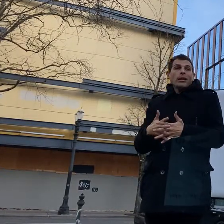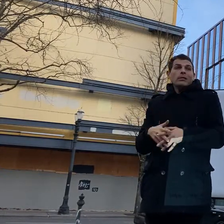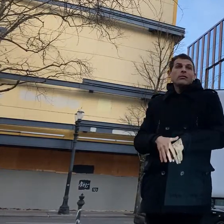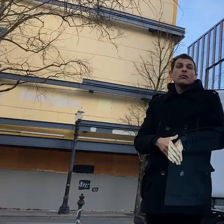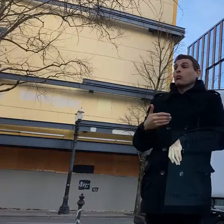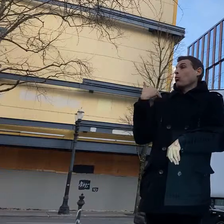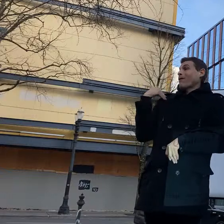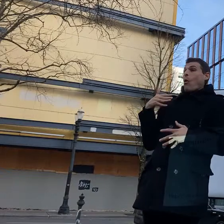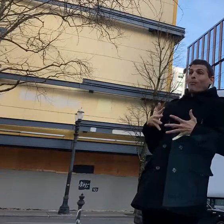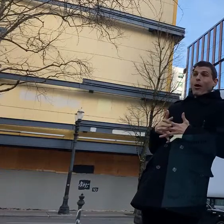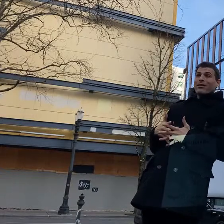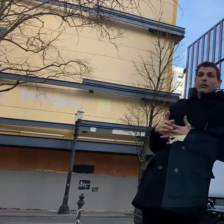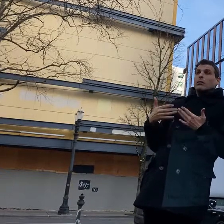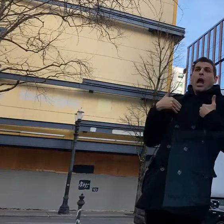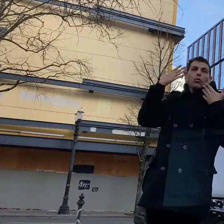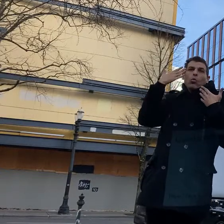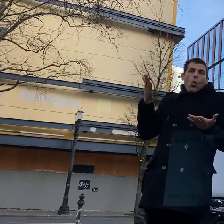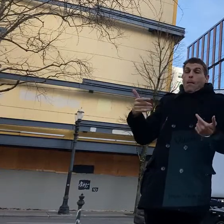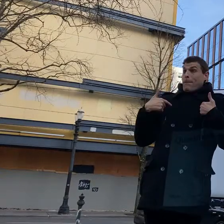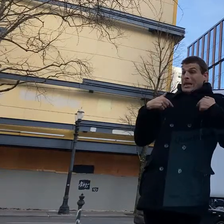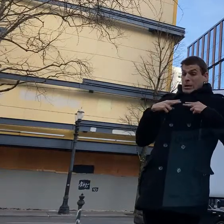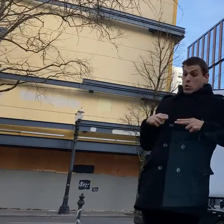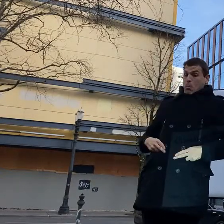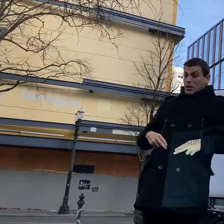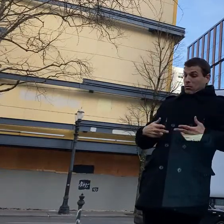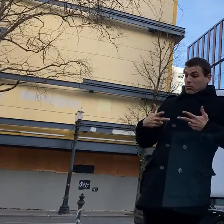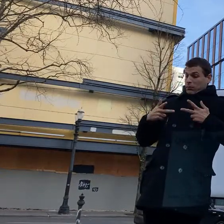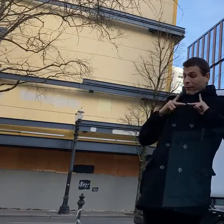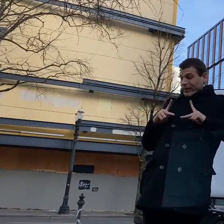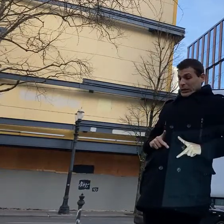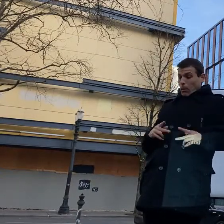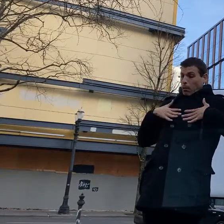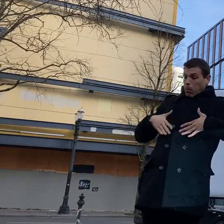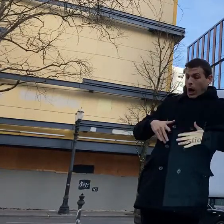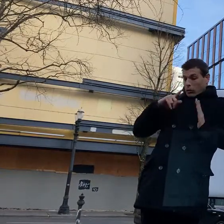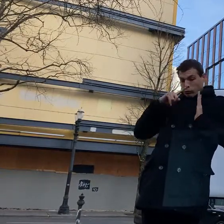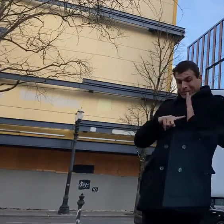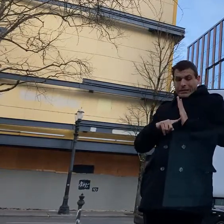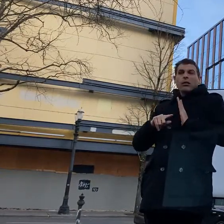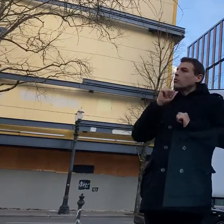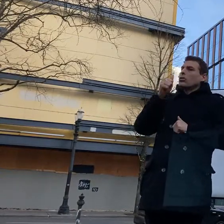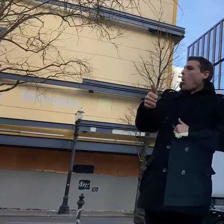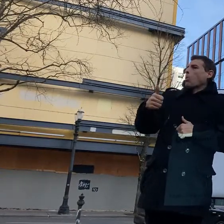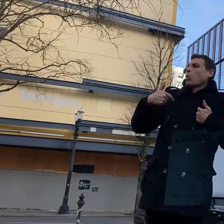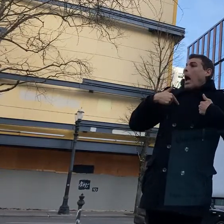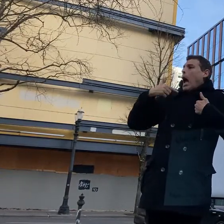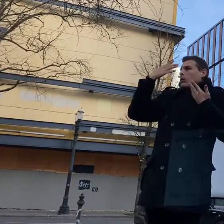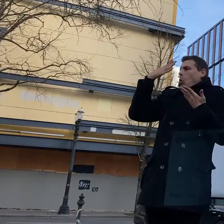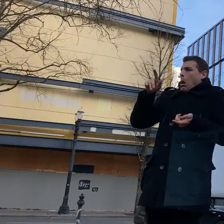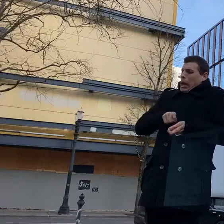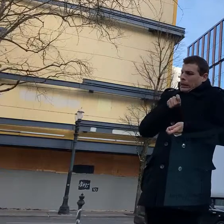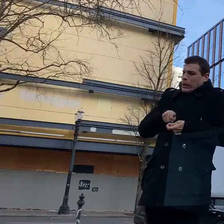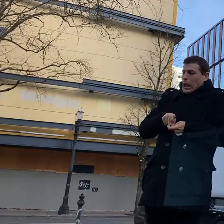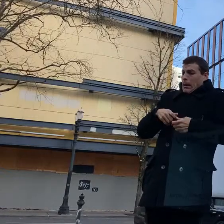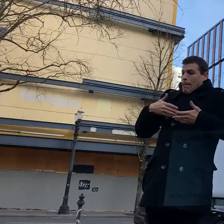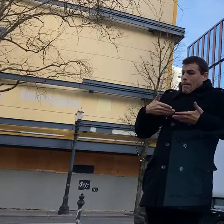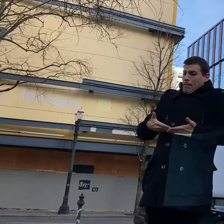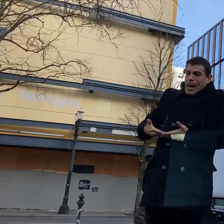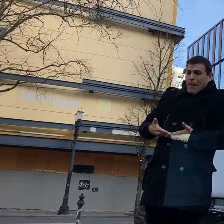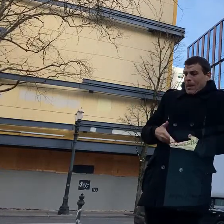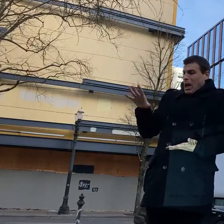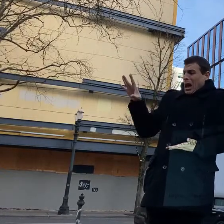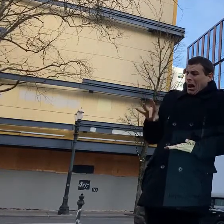that's a really really important question um so the question uh was uh what do we know about